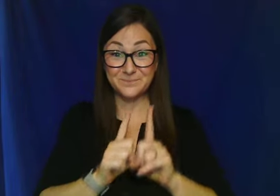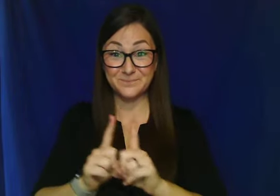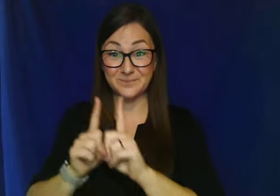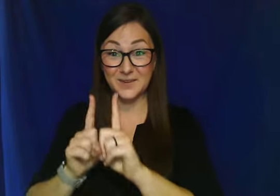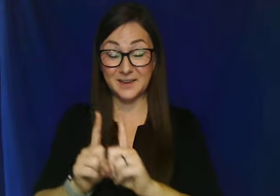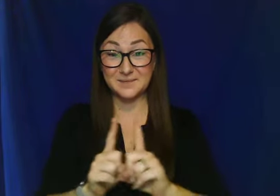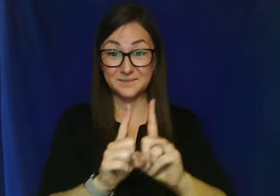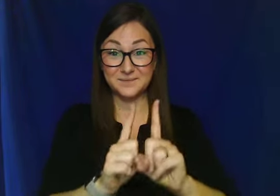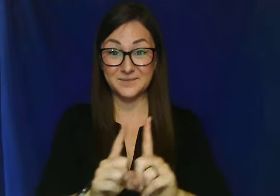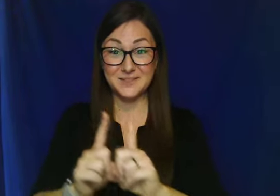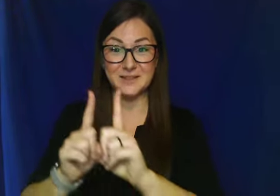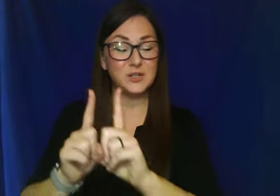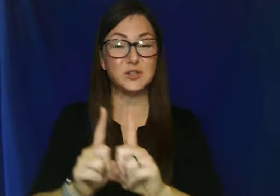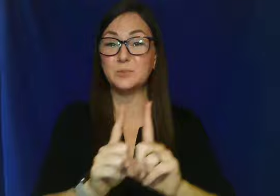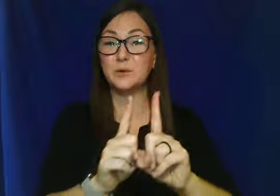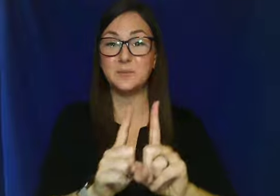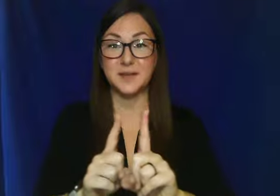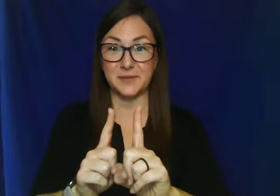Okay? So then you just move them together.